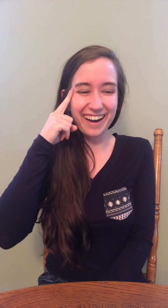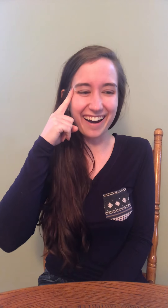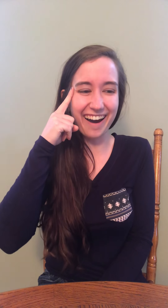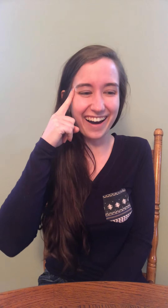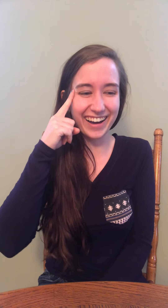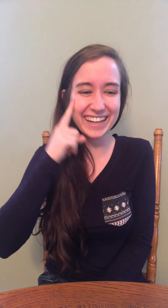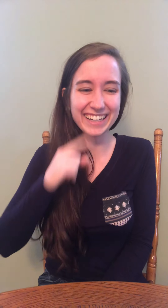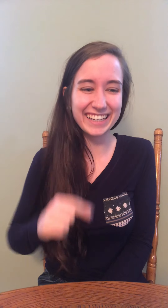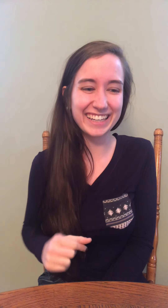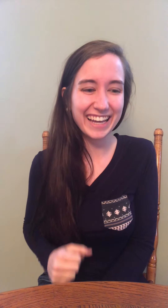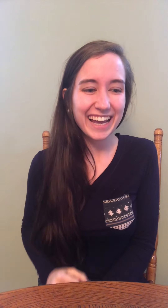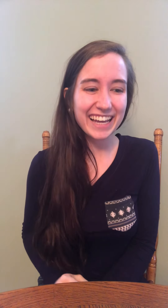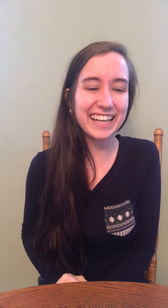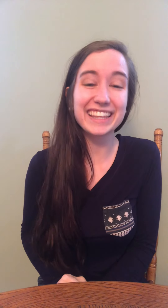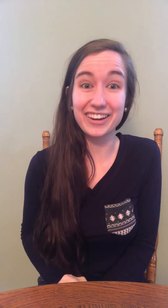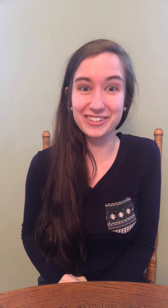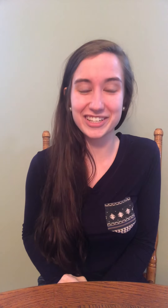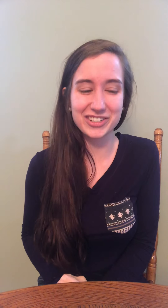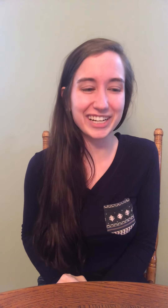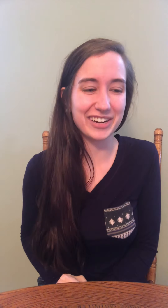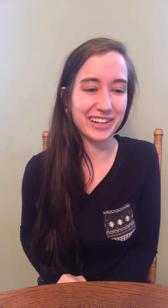Ah. That one is a tricky one.